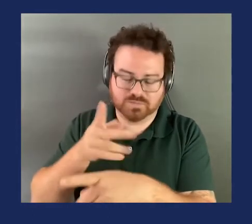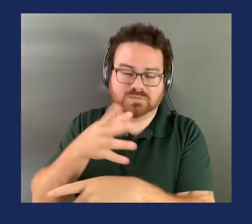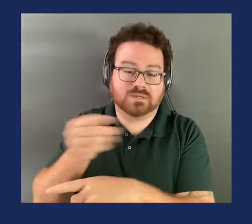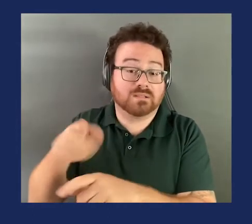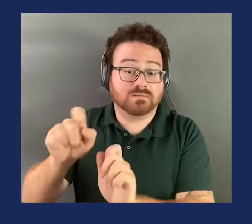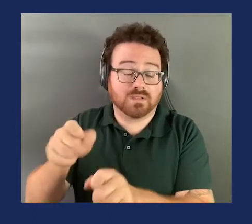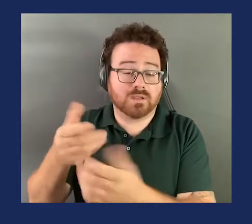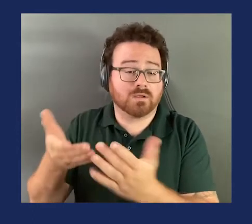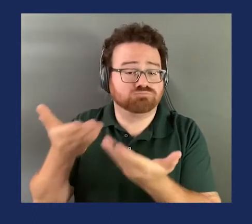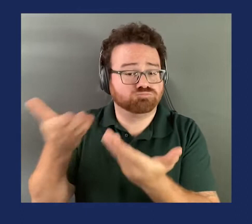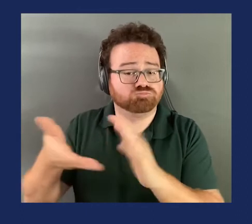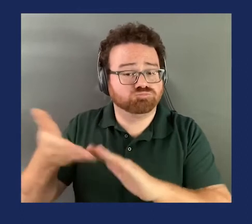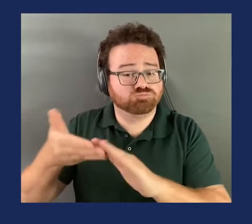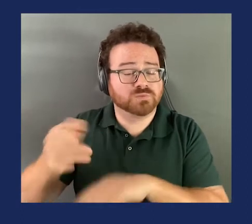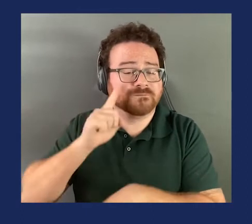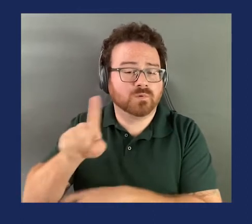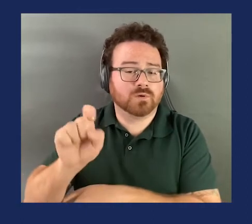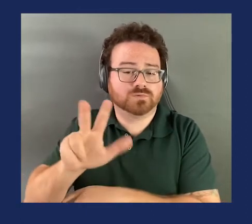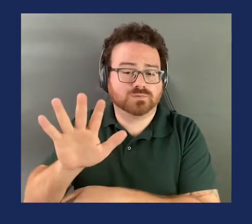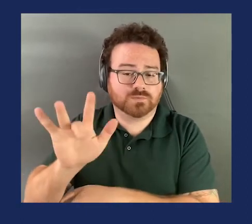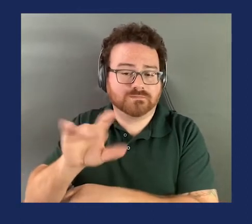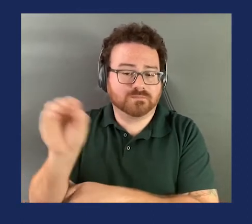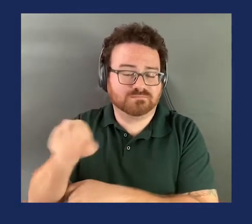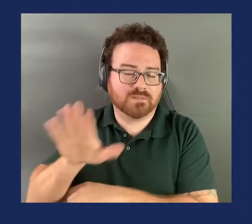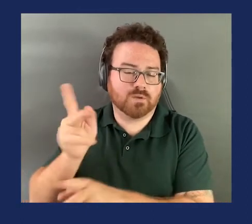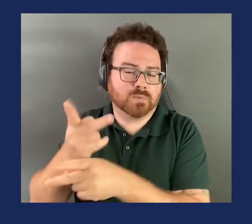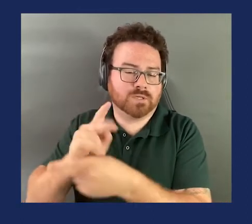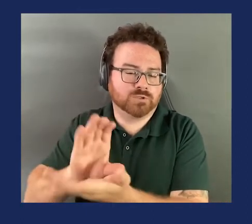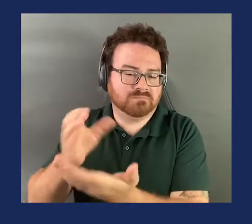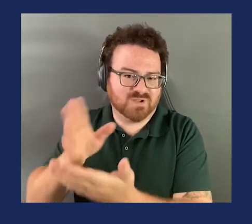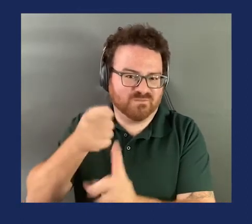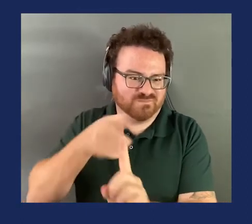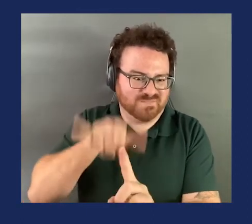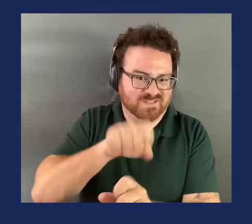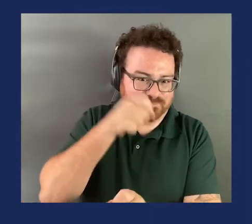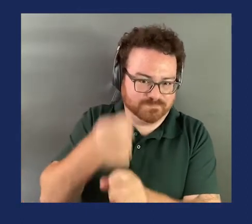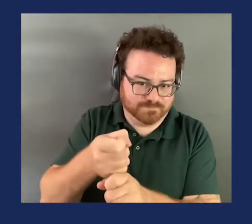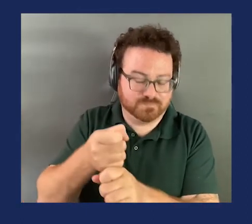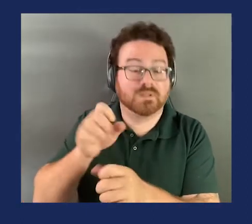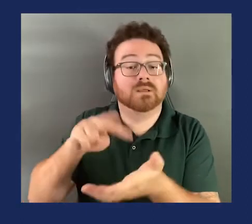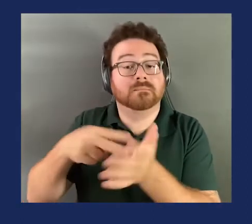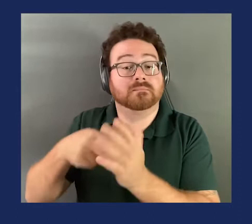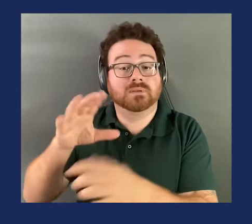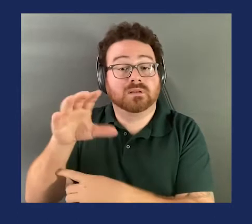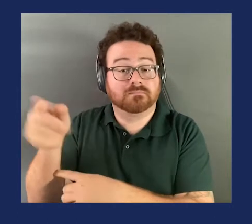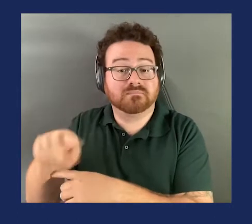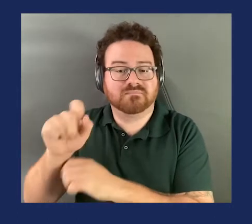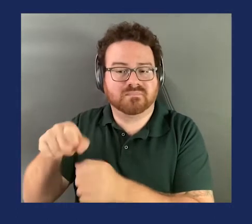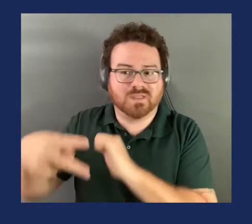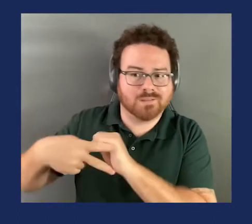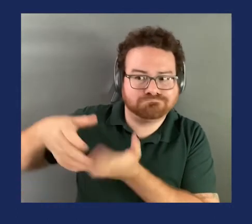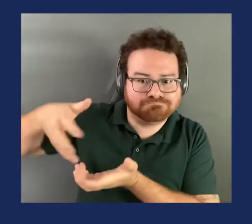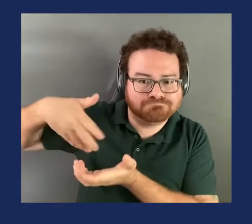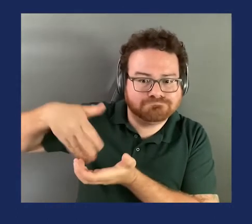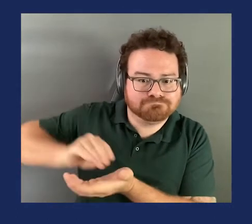in the months after the rule is published, but before it takes effect, that allows companies to build a hefty stockpile of non-compliant products